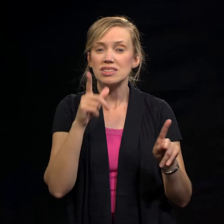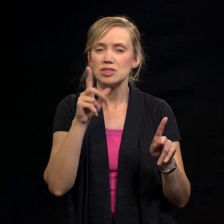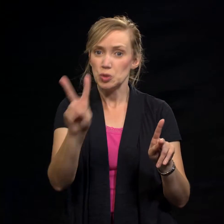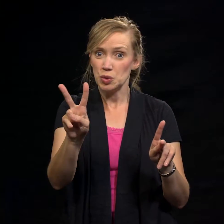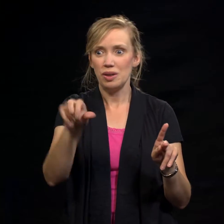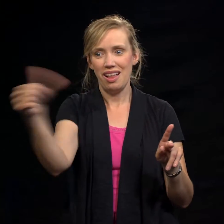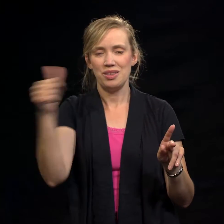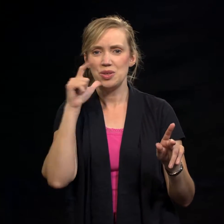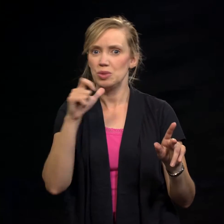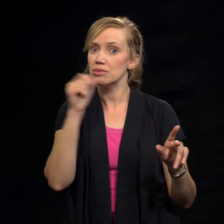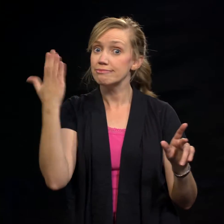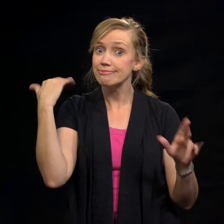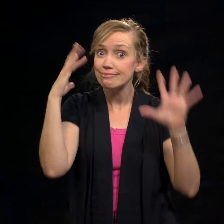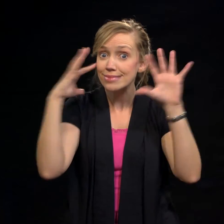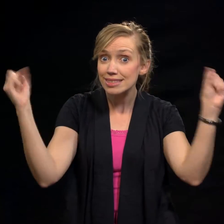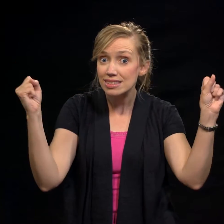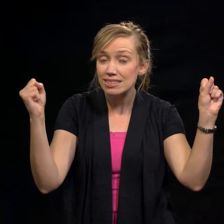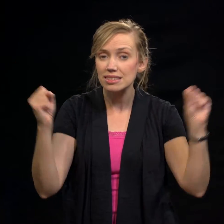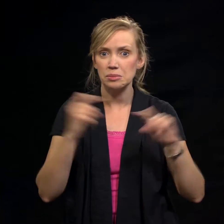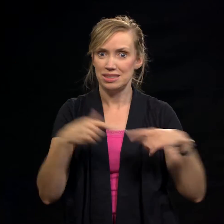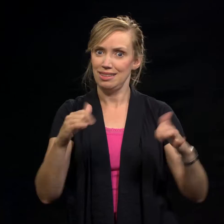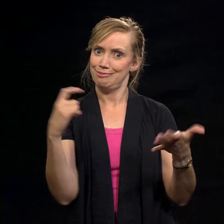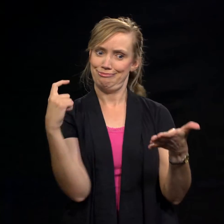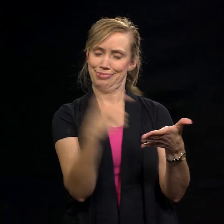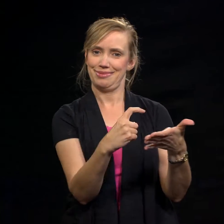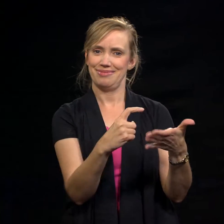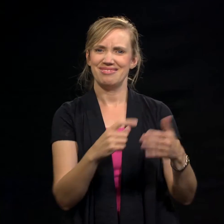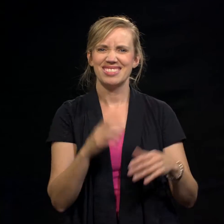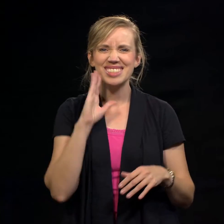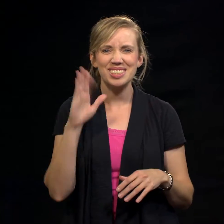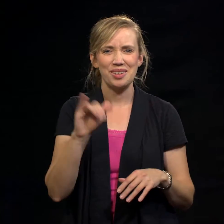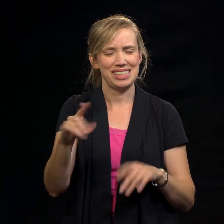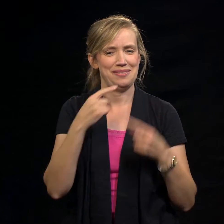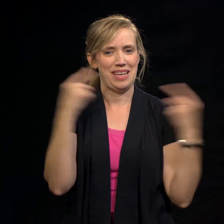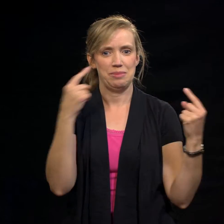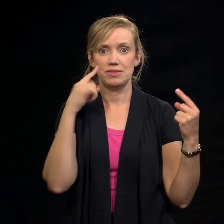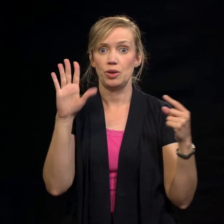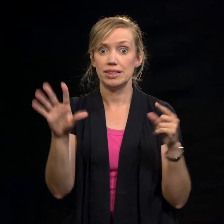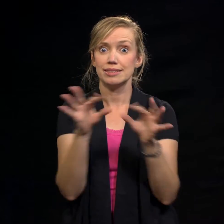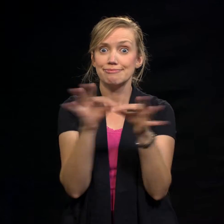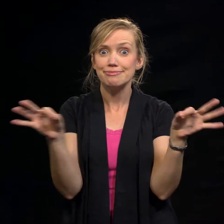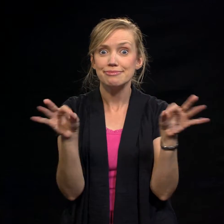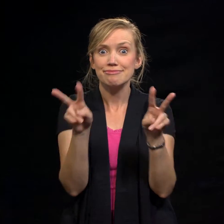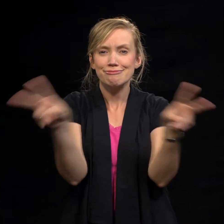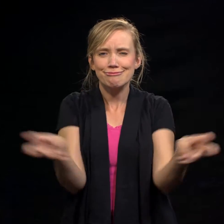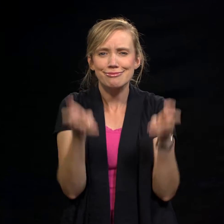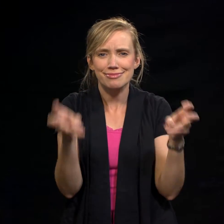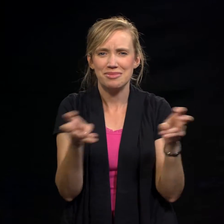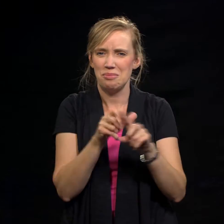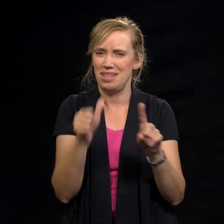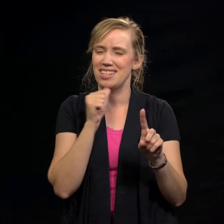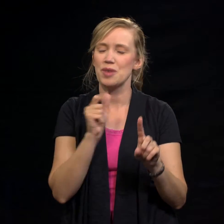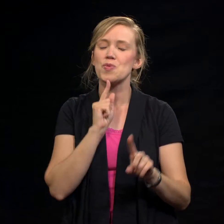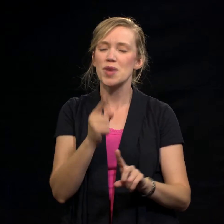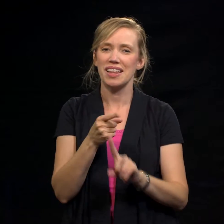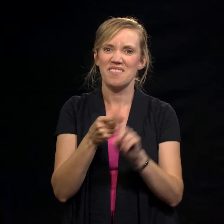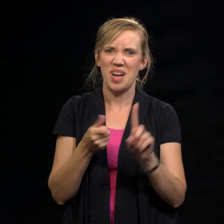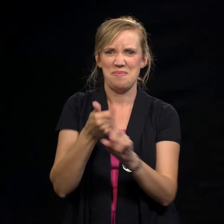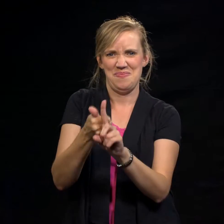currency, not a former president. How many so-called Benjamin Franklin sayings aren't really Ben Franklin quotes